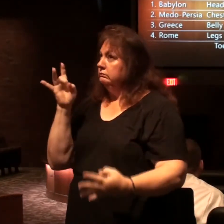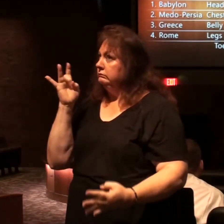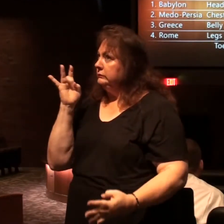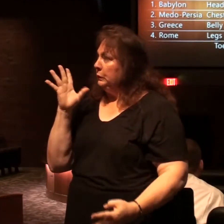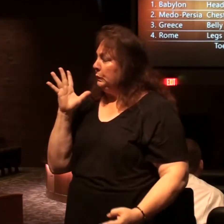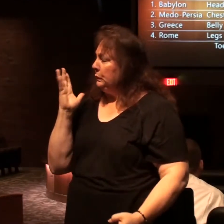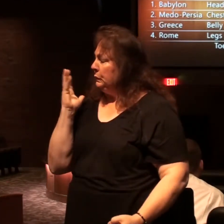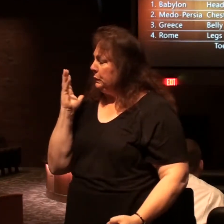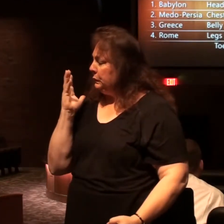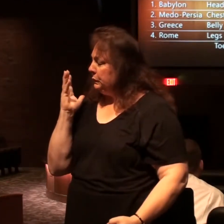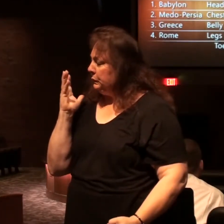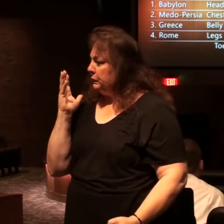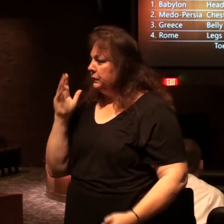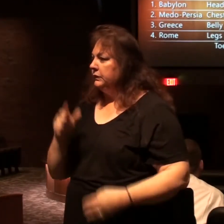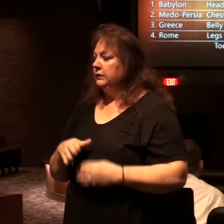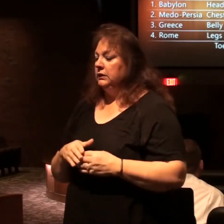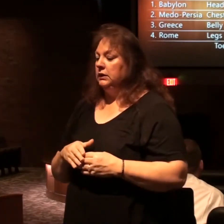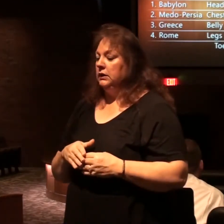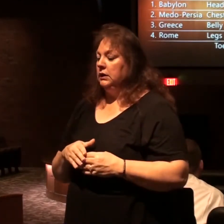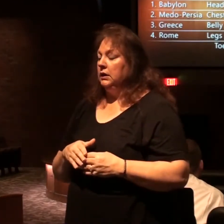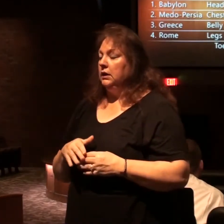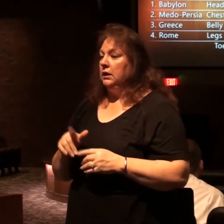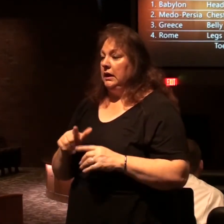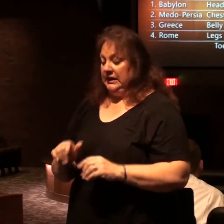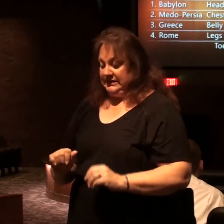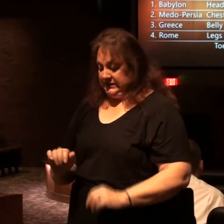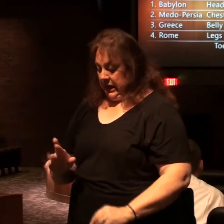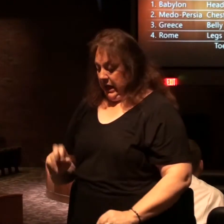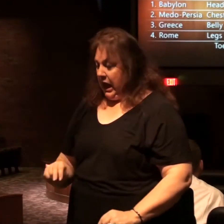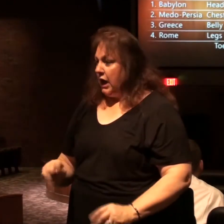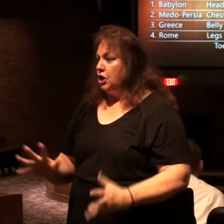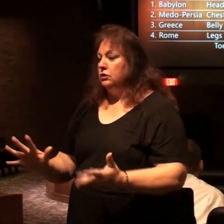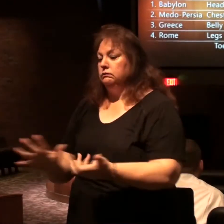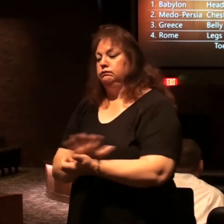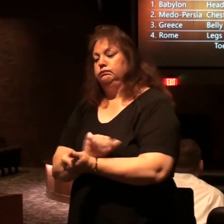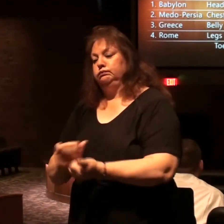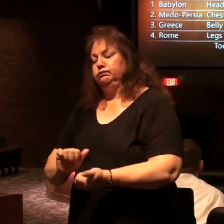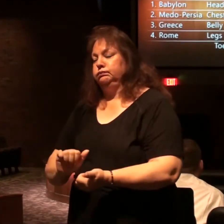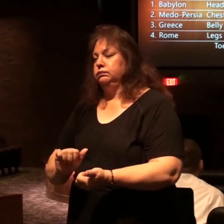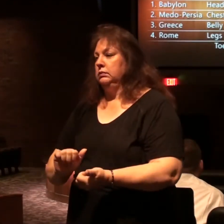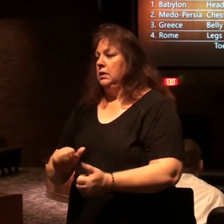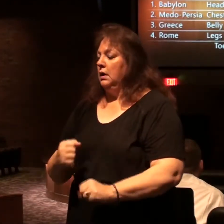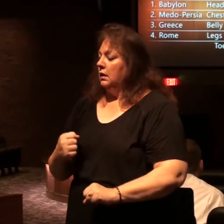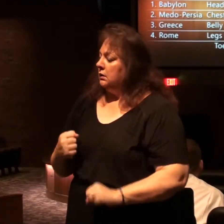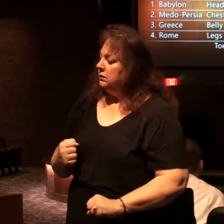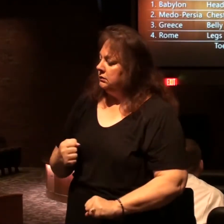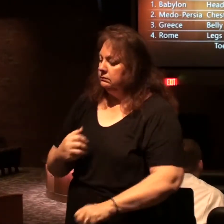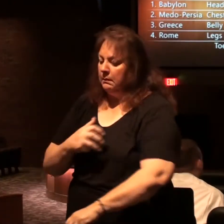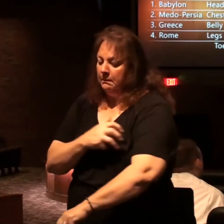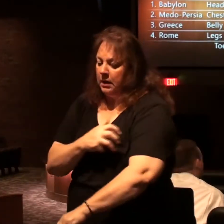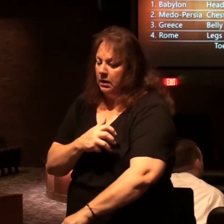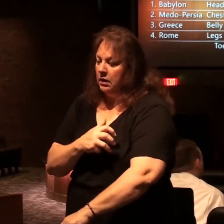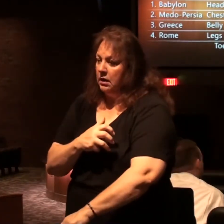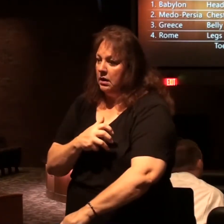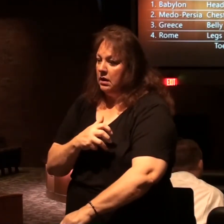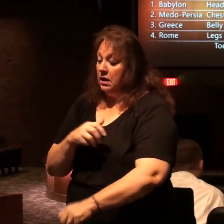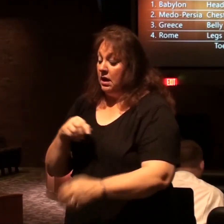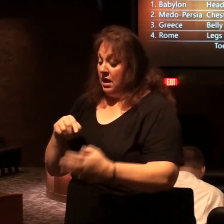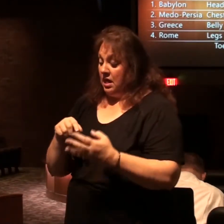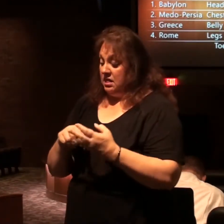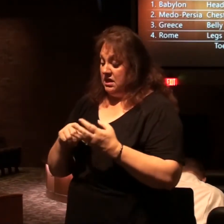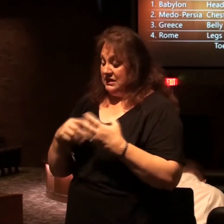terrible and it's like the iron it destroyed everything it's more powerful than any of the previous kingdoms this beast